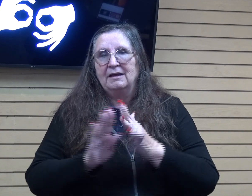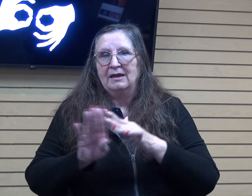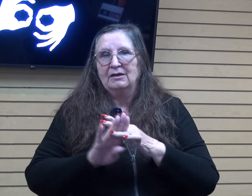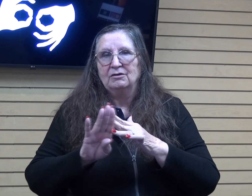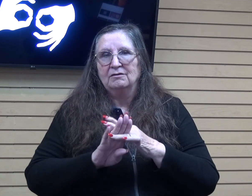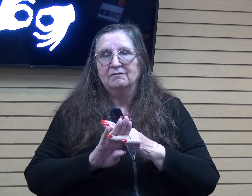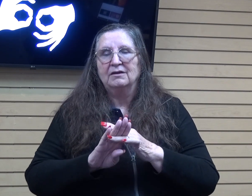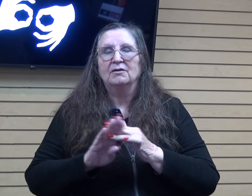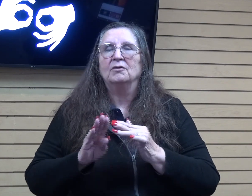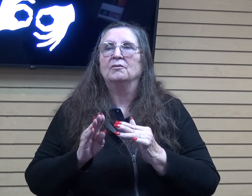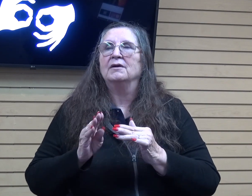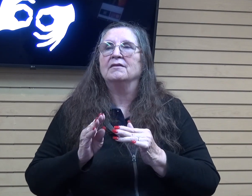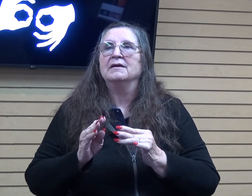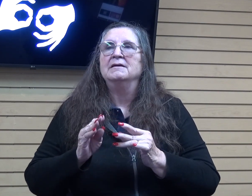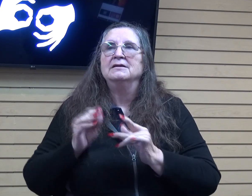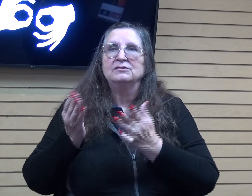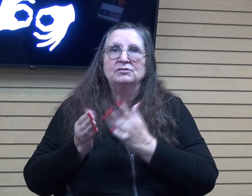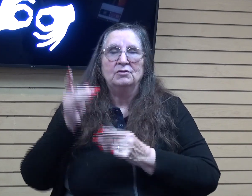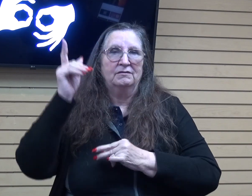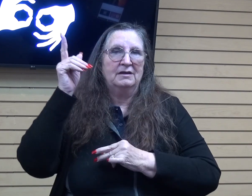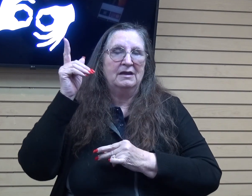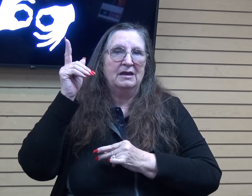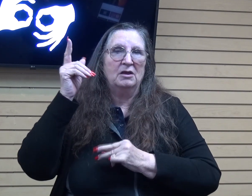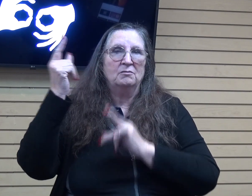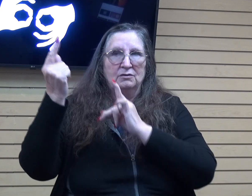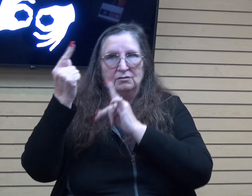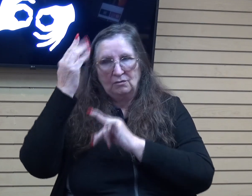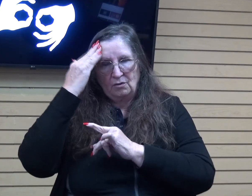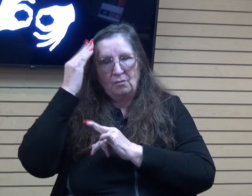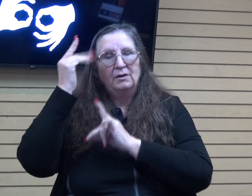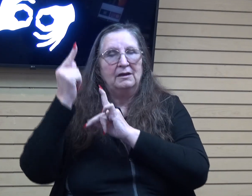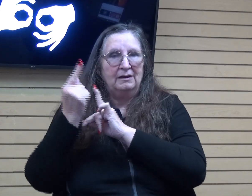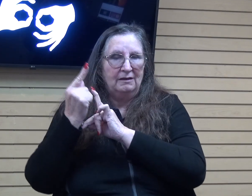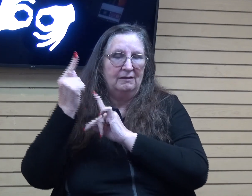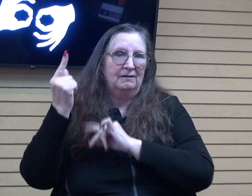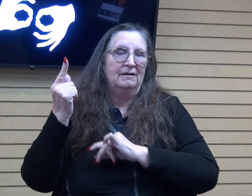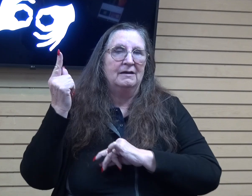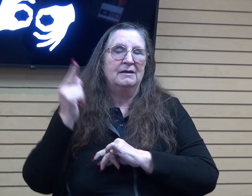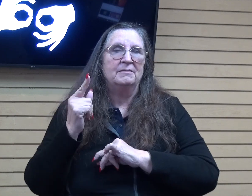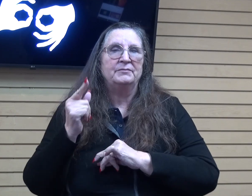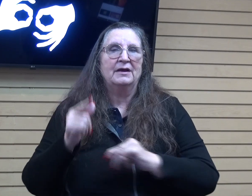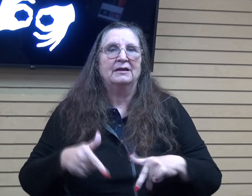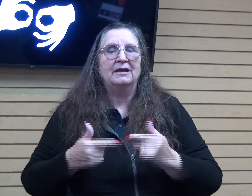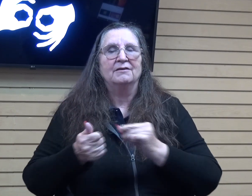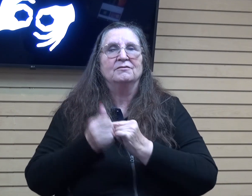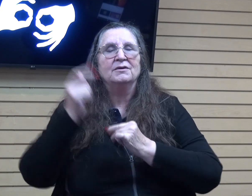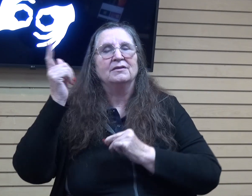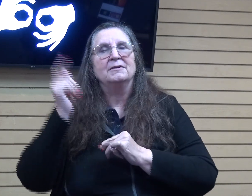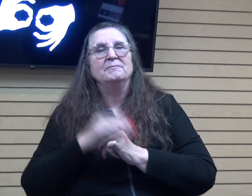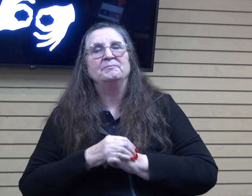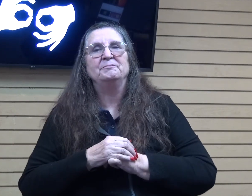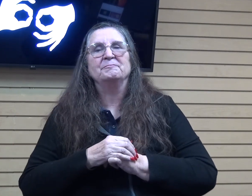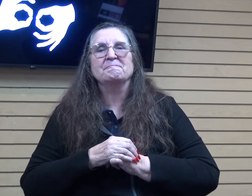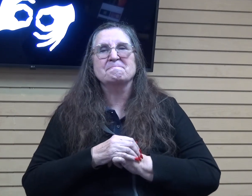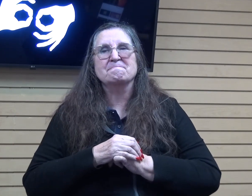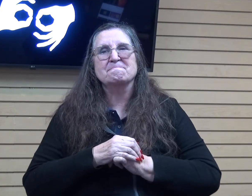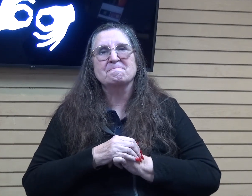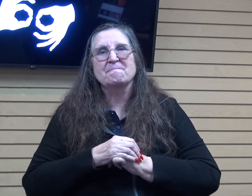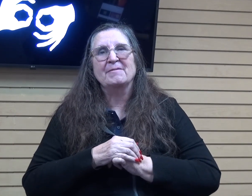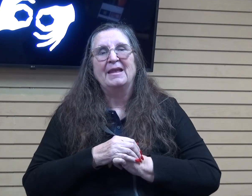serving him or just our life with him, you know, and so I just I hope that